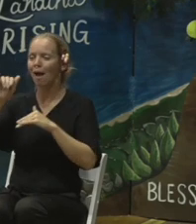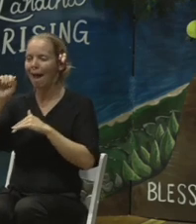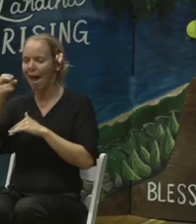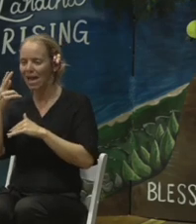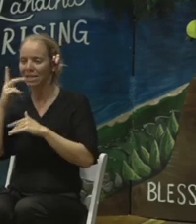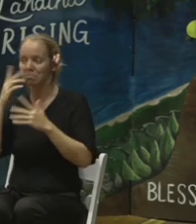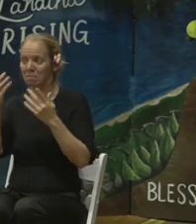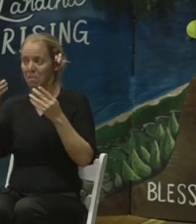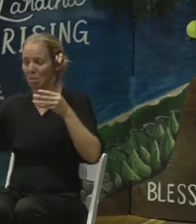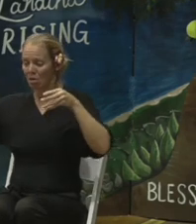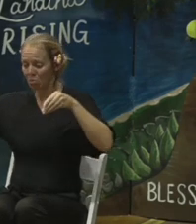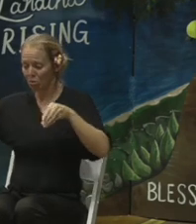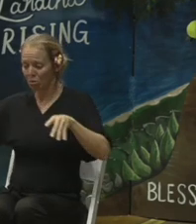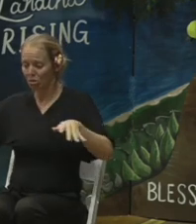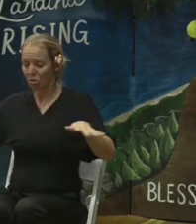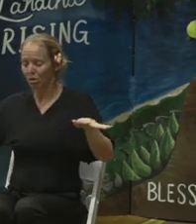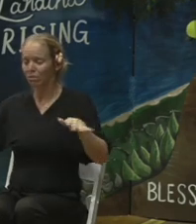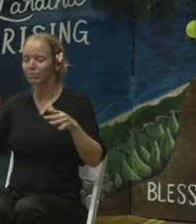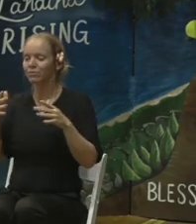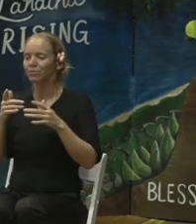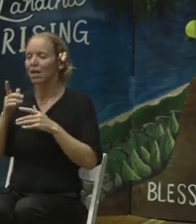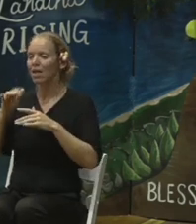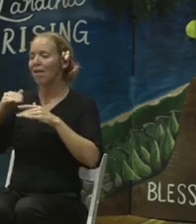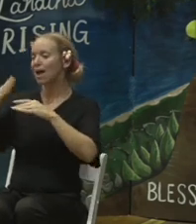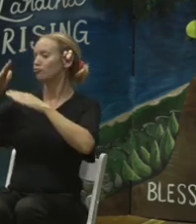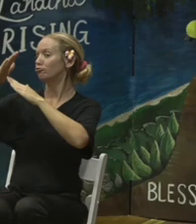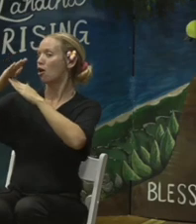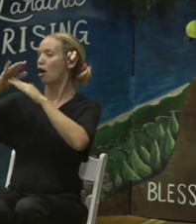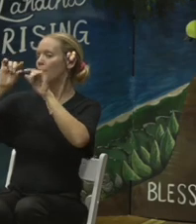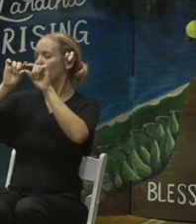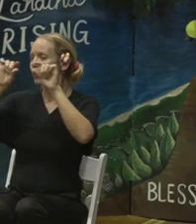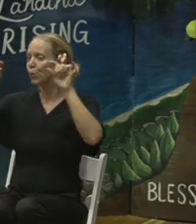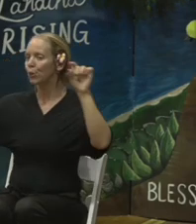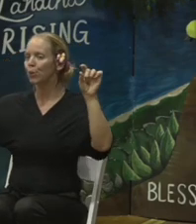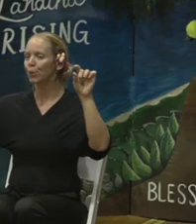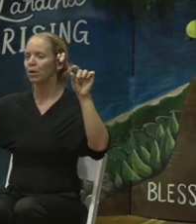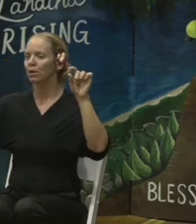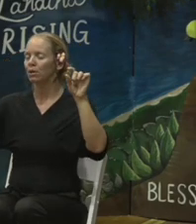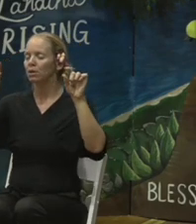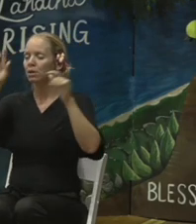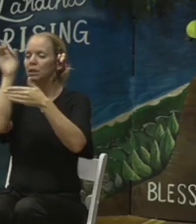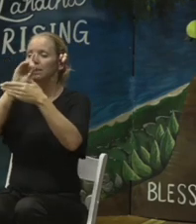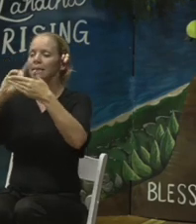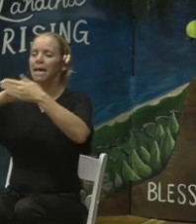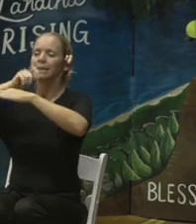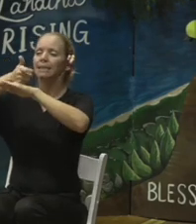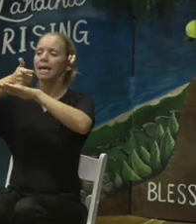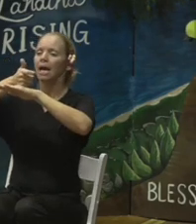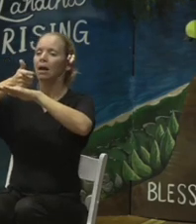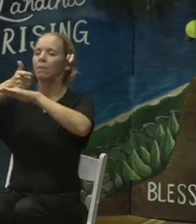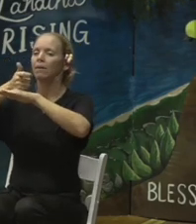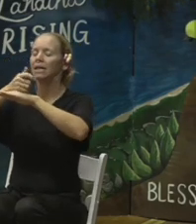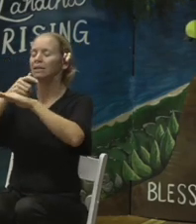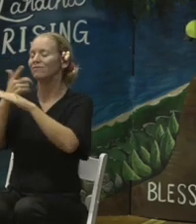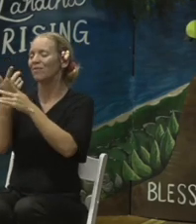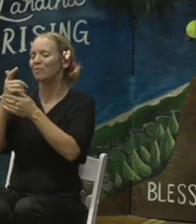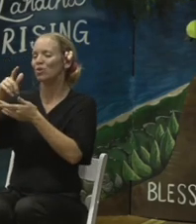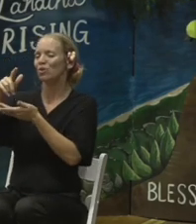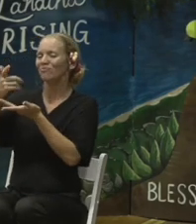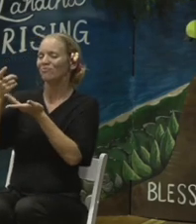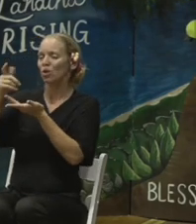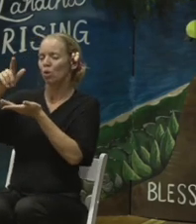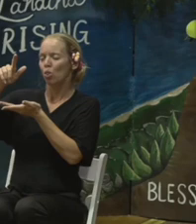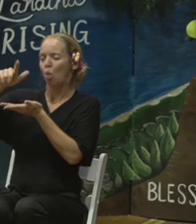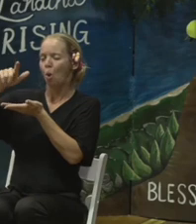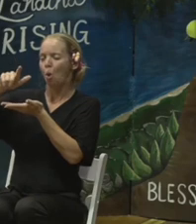This top liner is designed to shed the water. So water is not, it's a low, very low probability of getting to